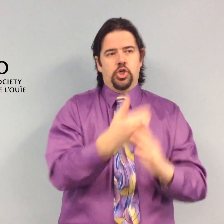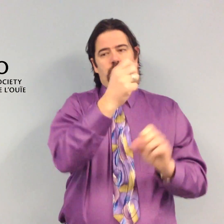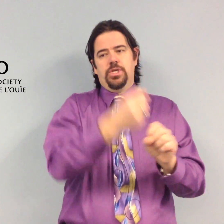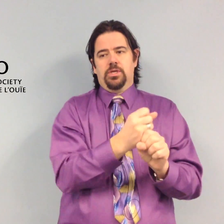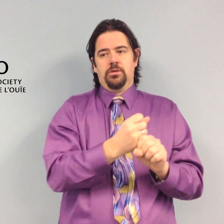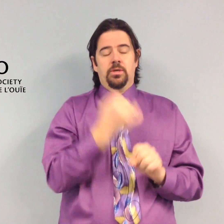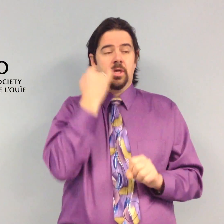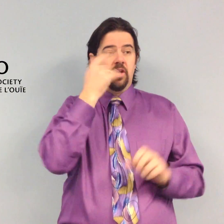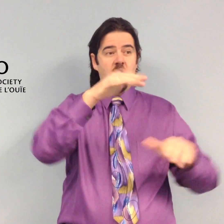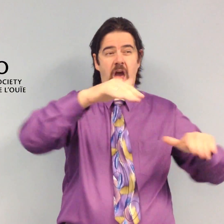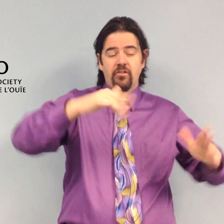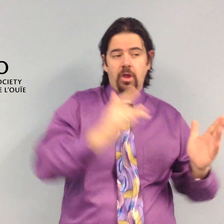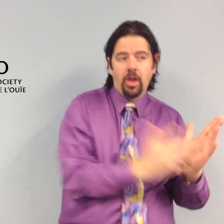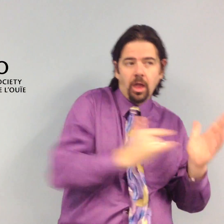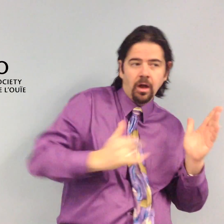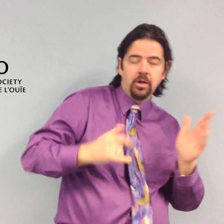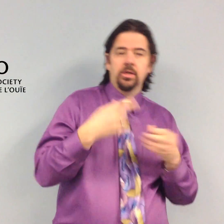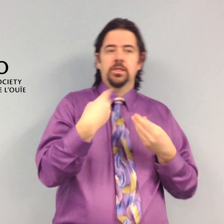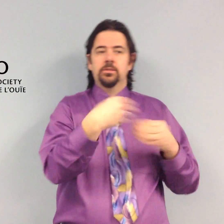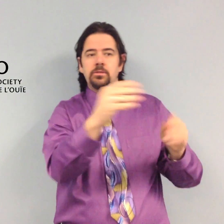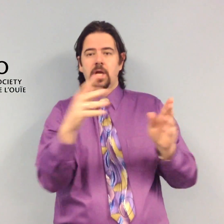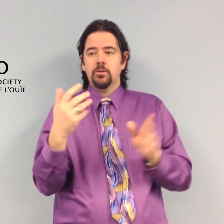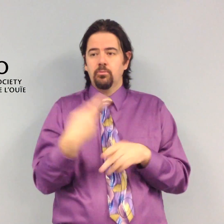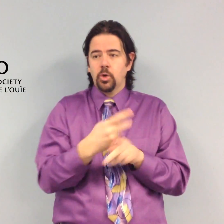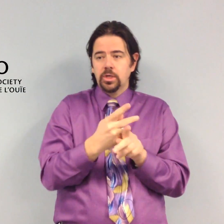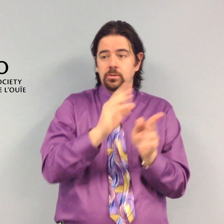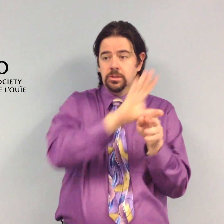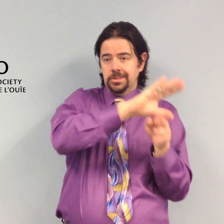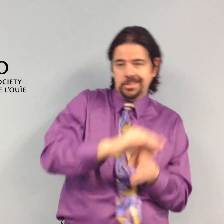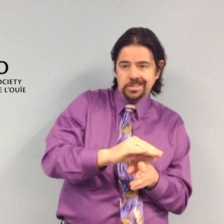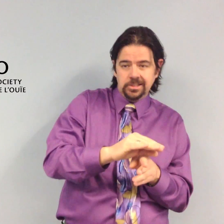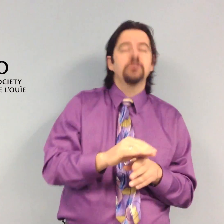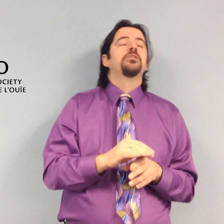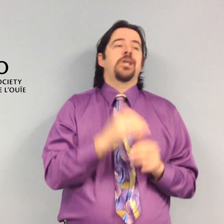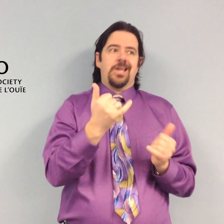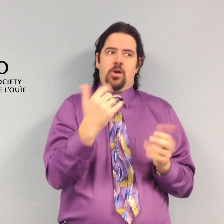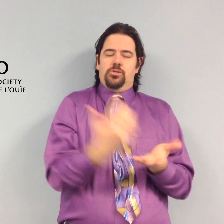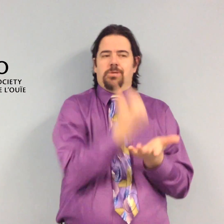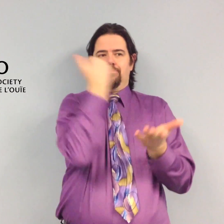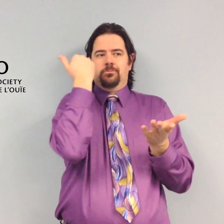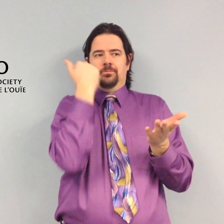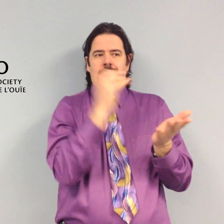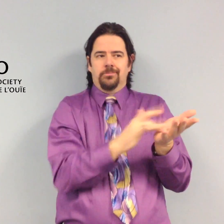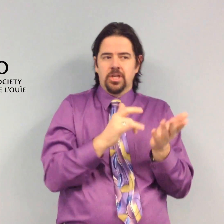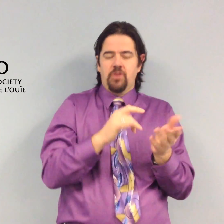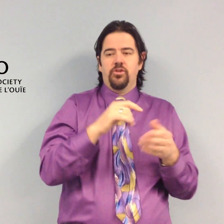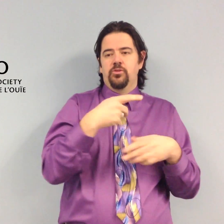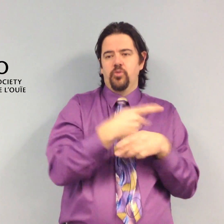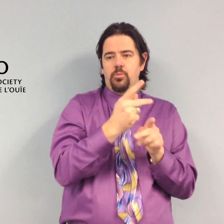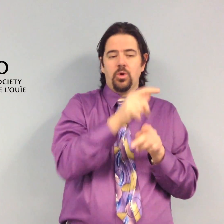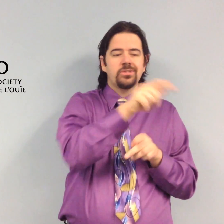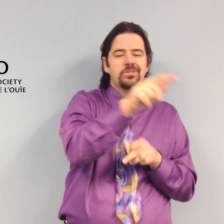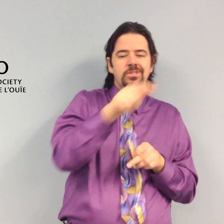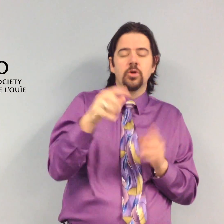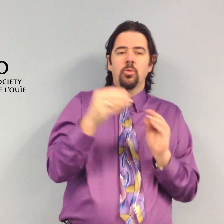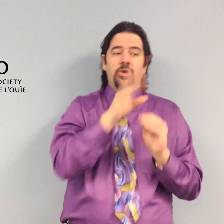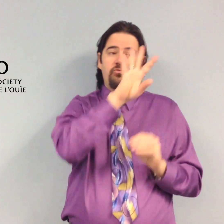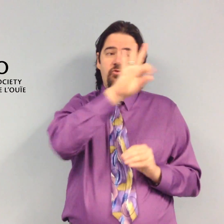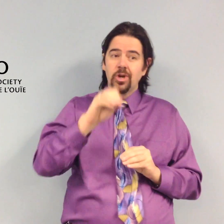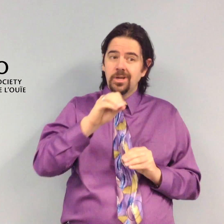Our holiday sales promotion continue into the new year. If you haven't taken advantage of our sale prices yet, now is the time